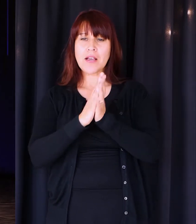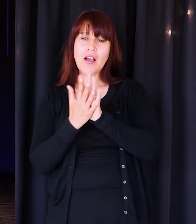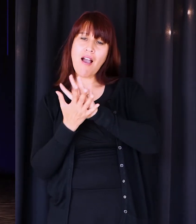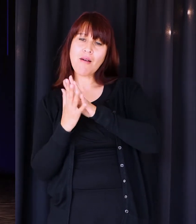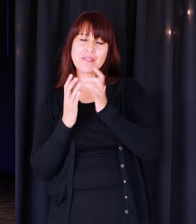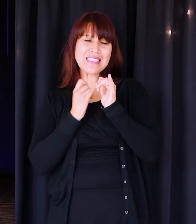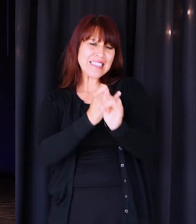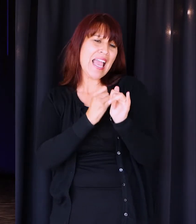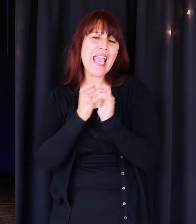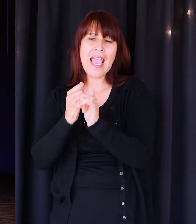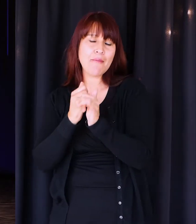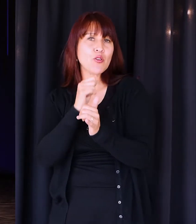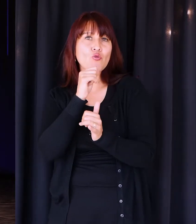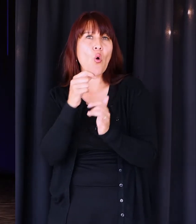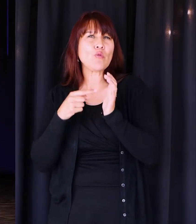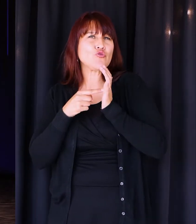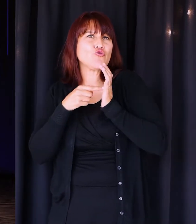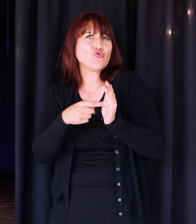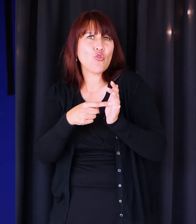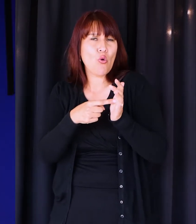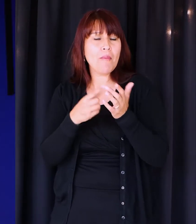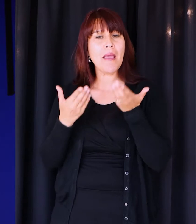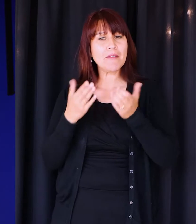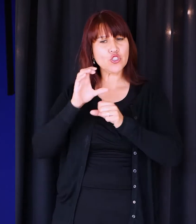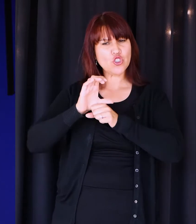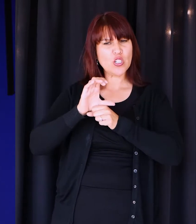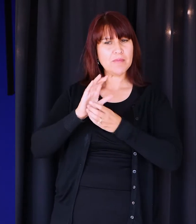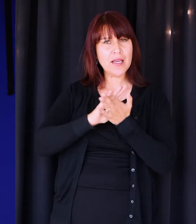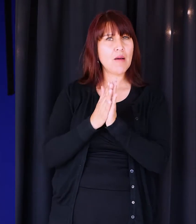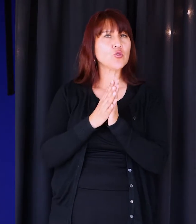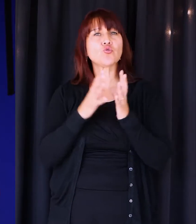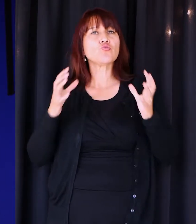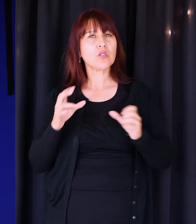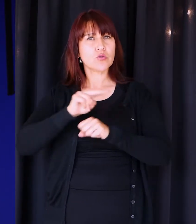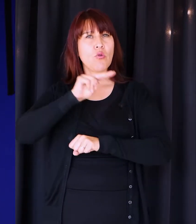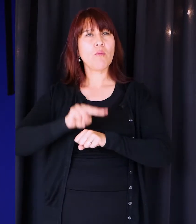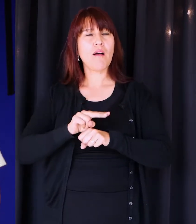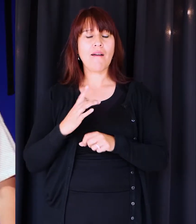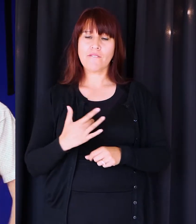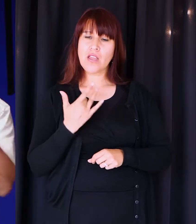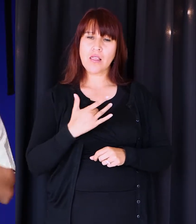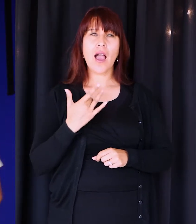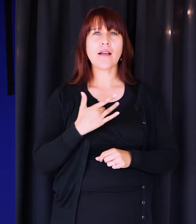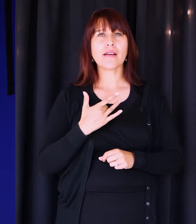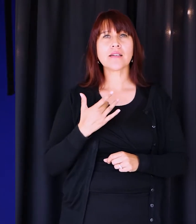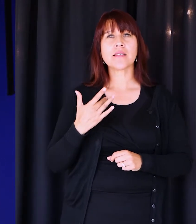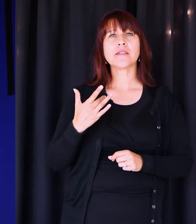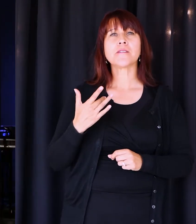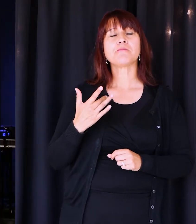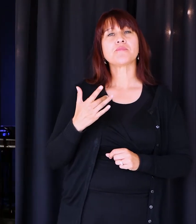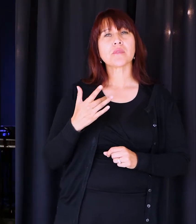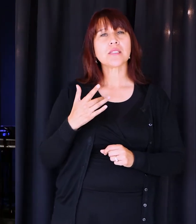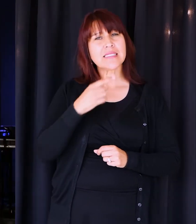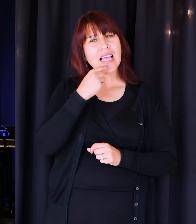and we no longer stand out. But maybe the church has become too normal. I feel like pulling a Stephen Furtick this